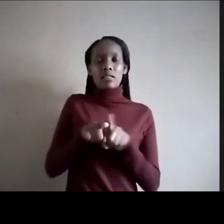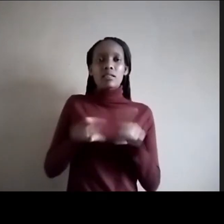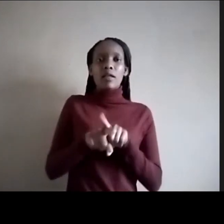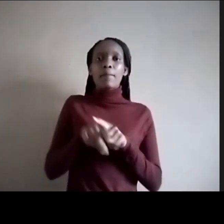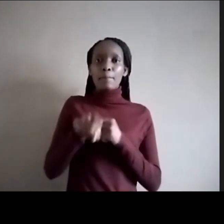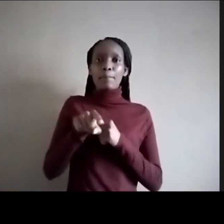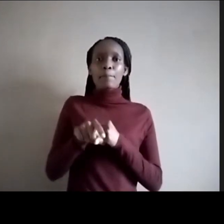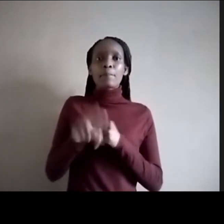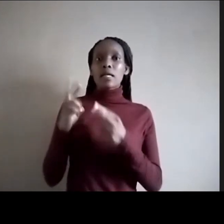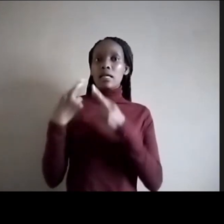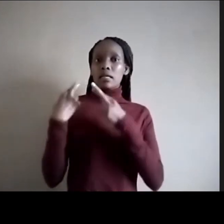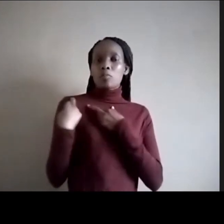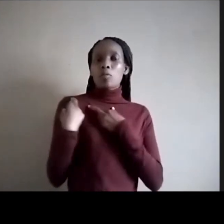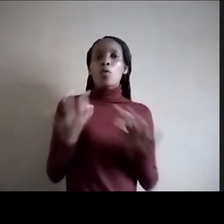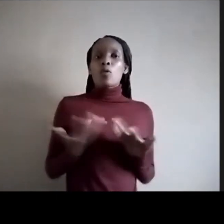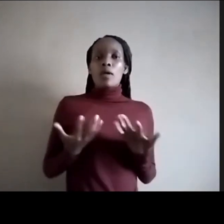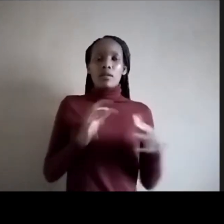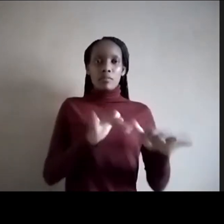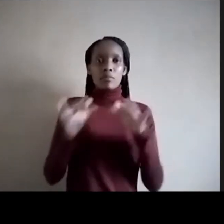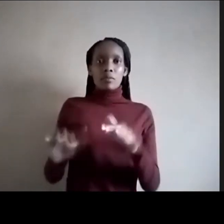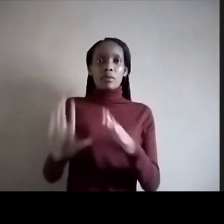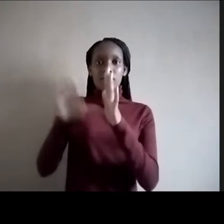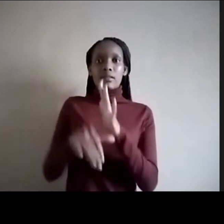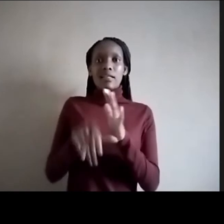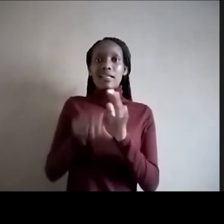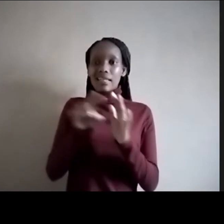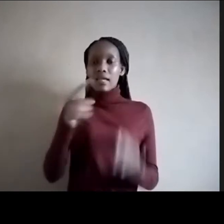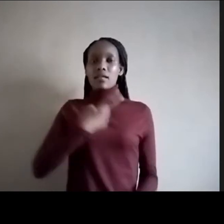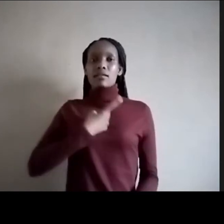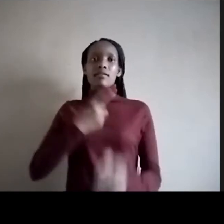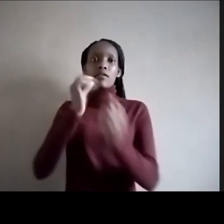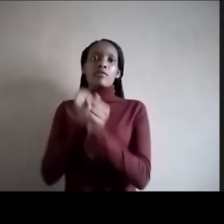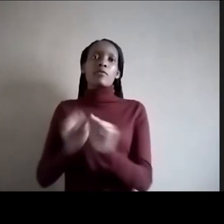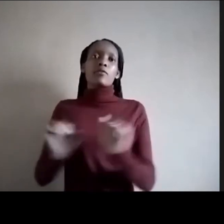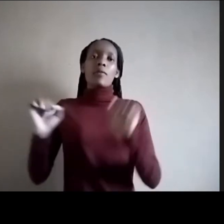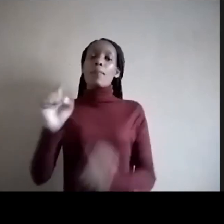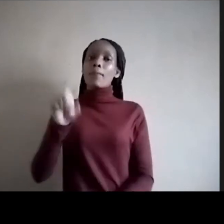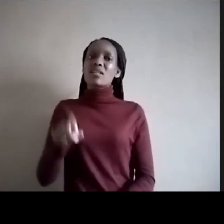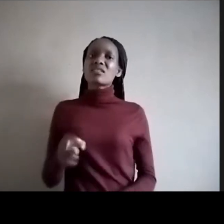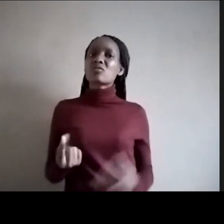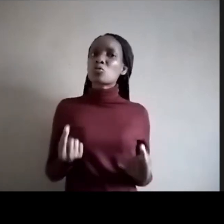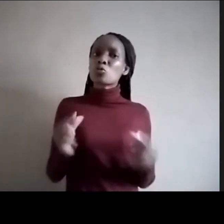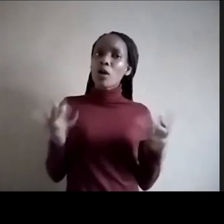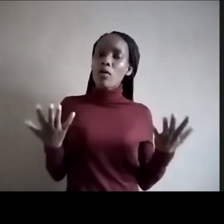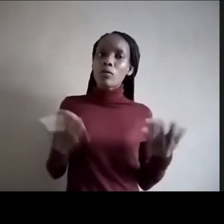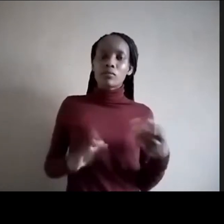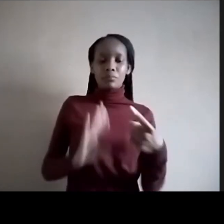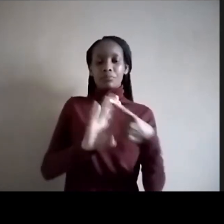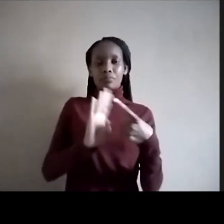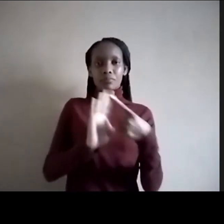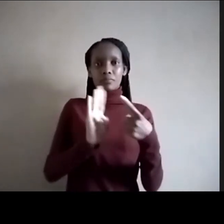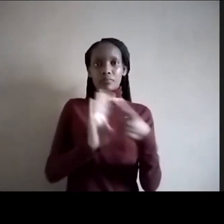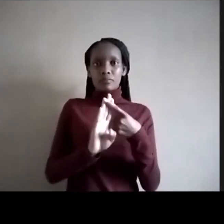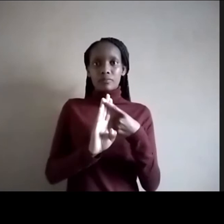of people with disabilities to liberate themselves. How do they do that, number one, by meeting as a